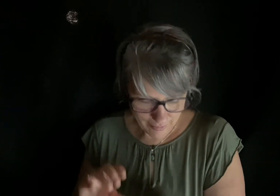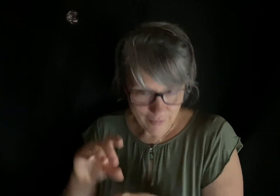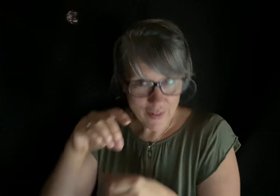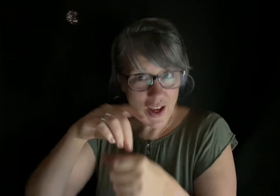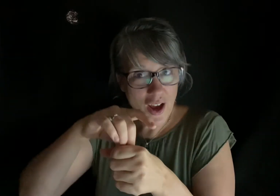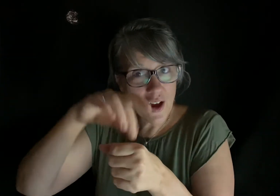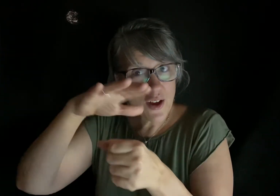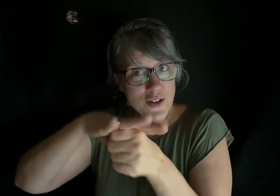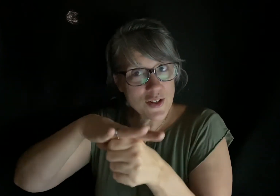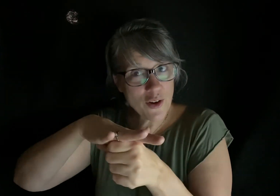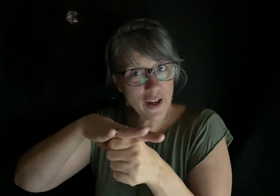Soda.